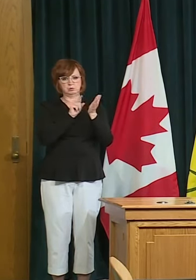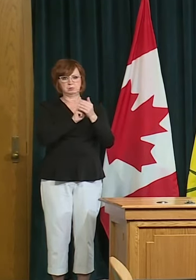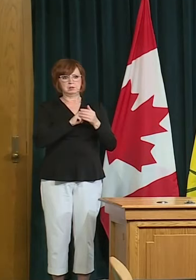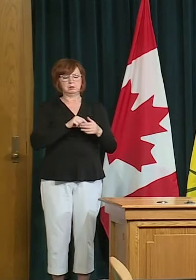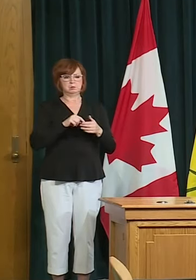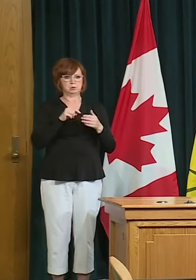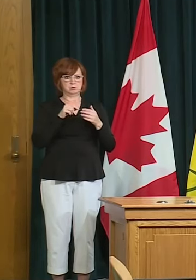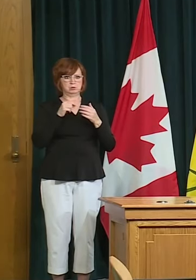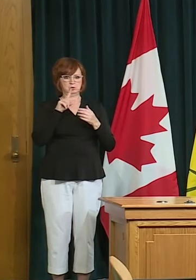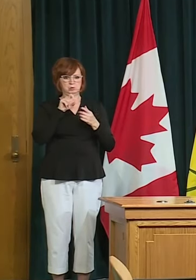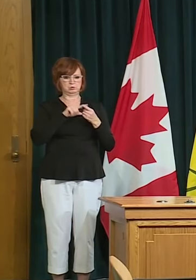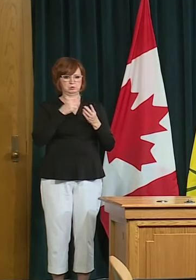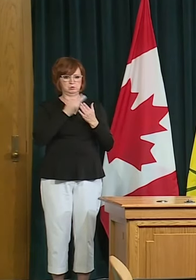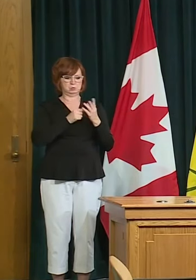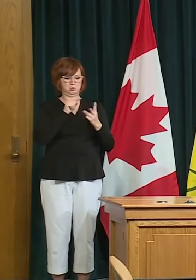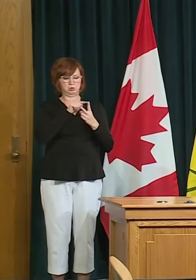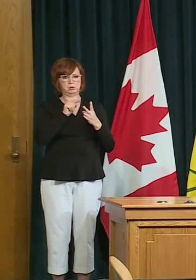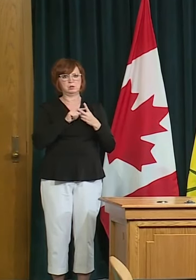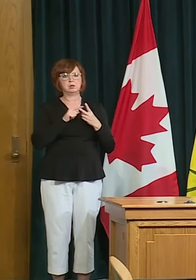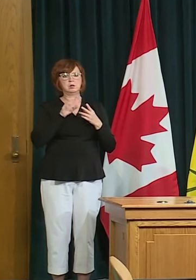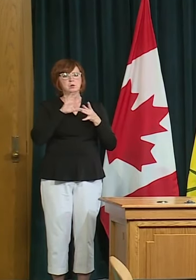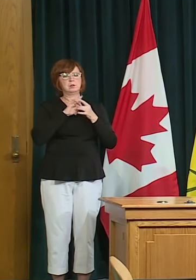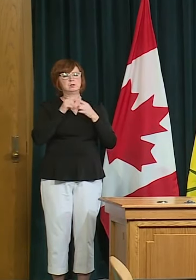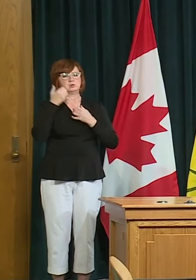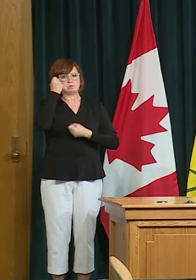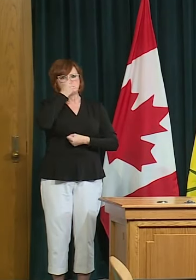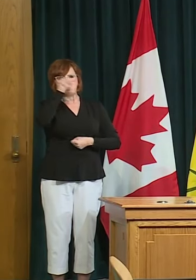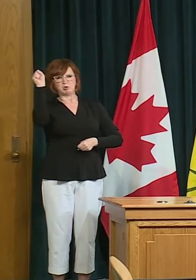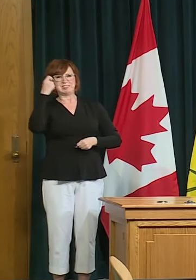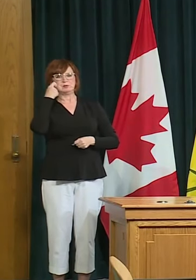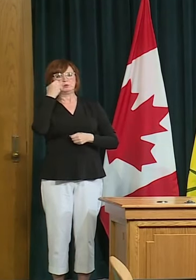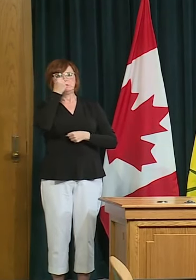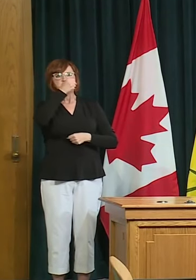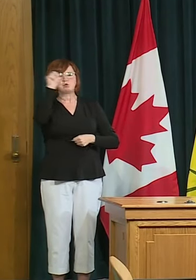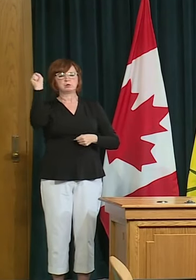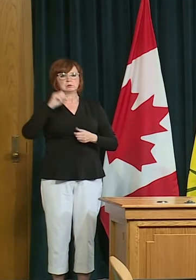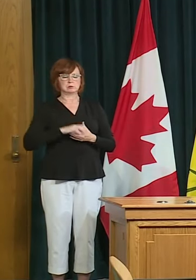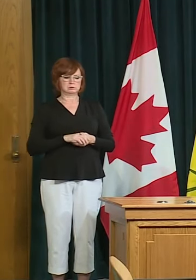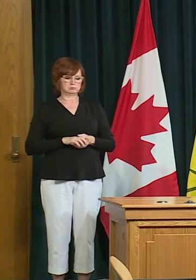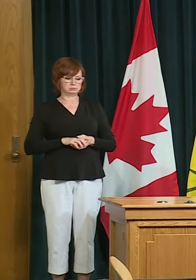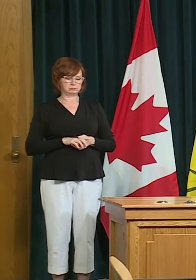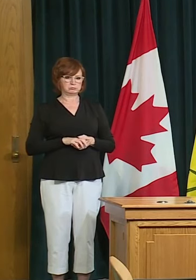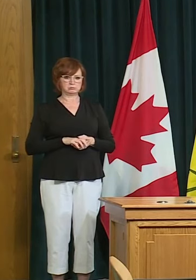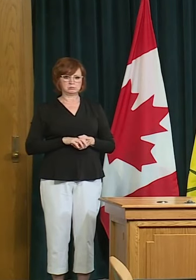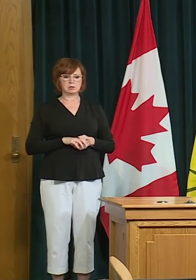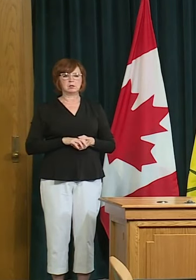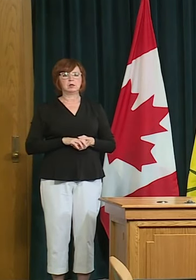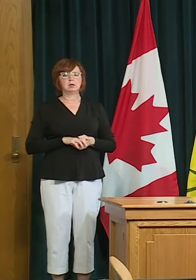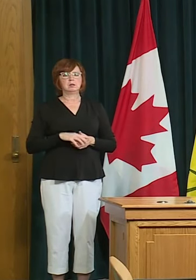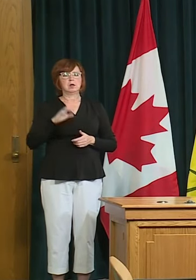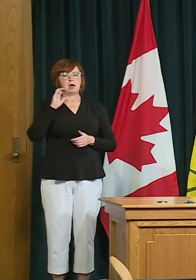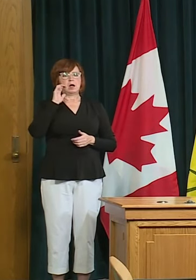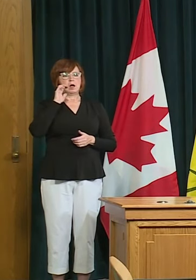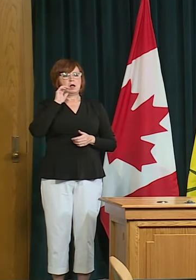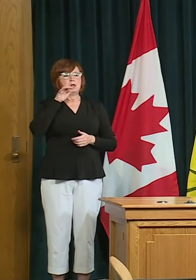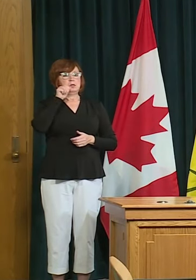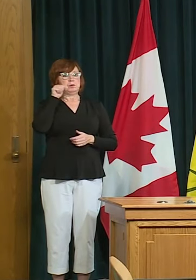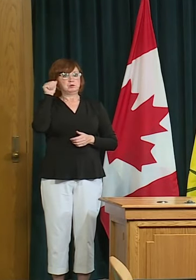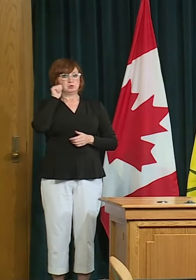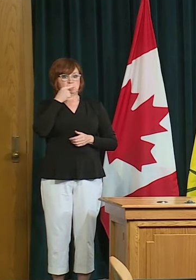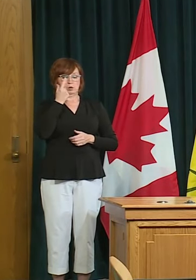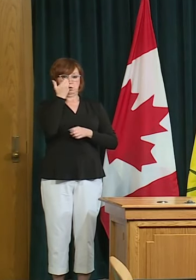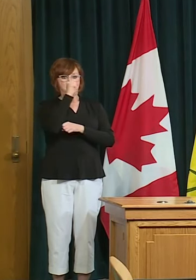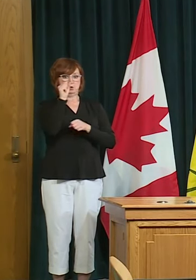question for you in regards to protests in the province some organizers of upcoming protests in regina have said that the notice sent out yesterday